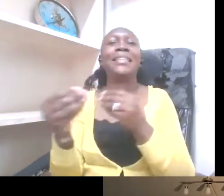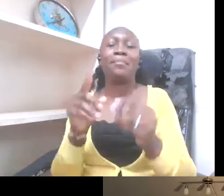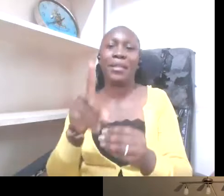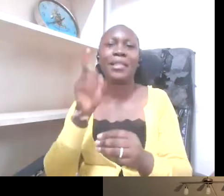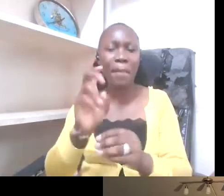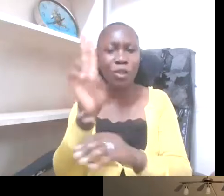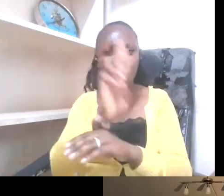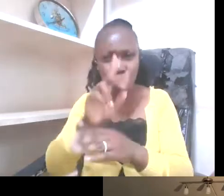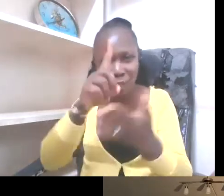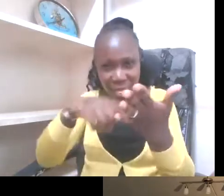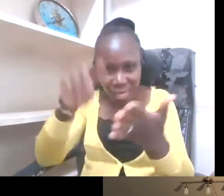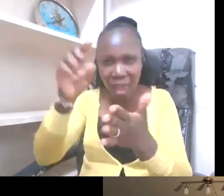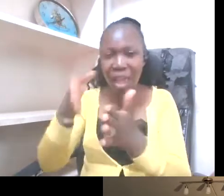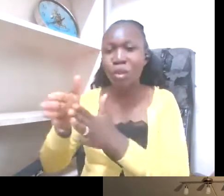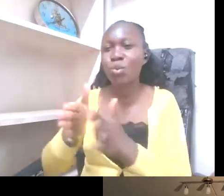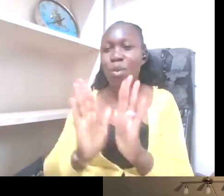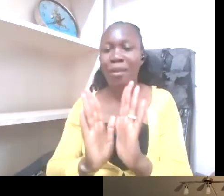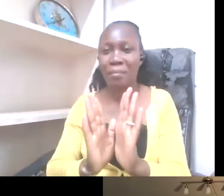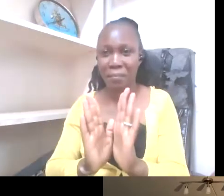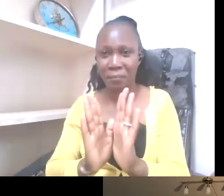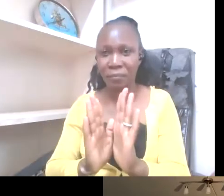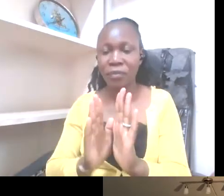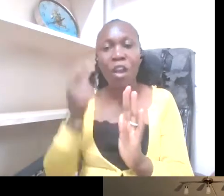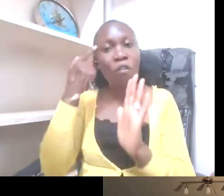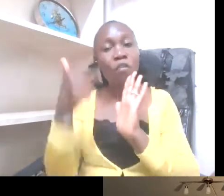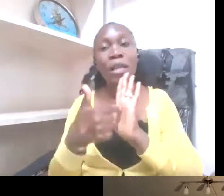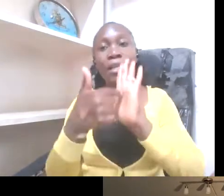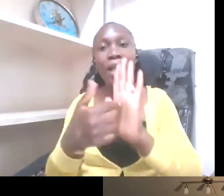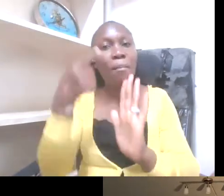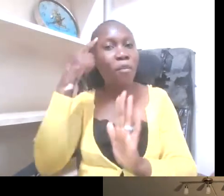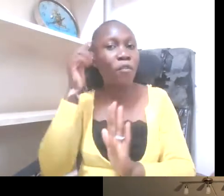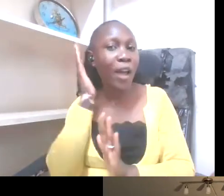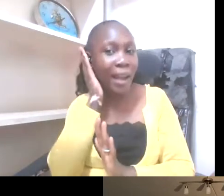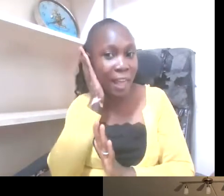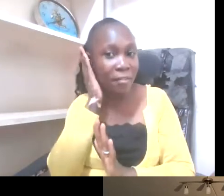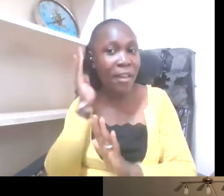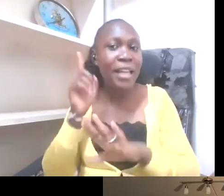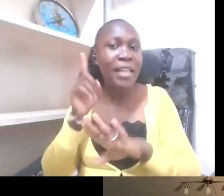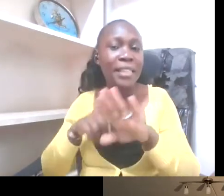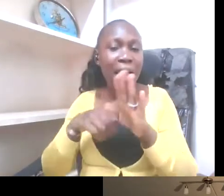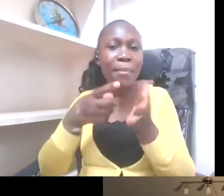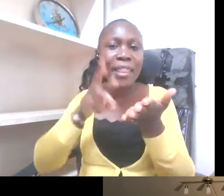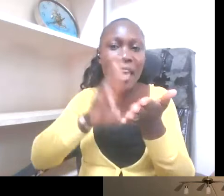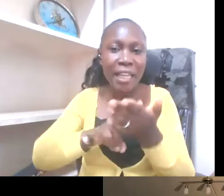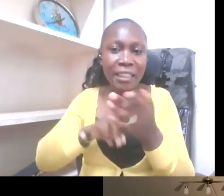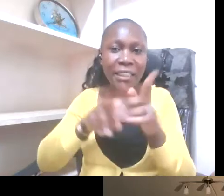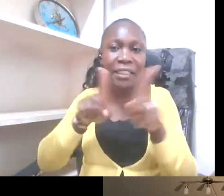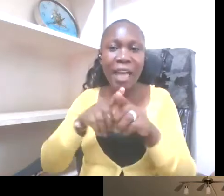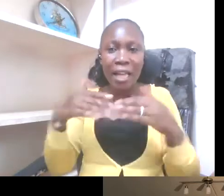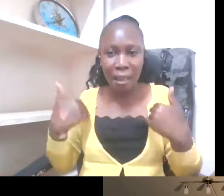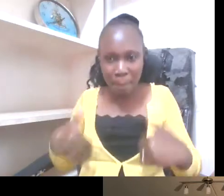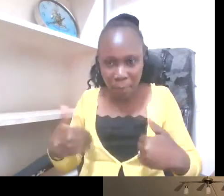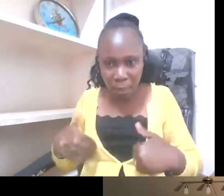on a more pragmatic level. For instance, for the deaf, once they register as people with disabilities in Kenya, they do get